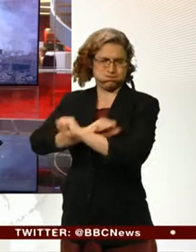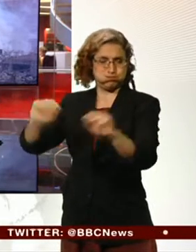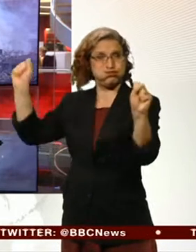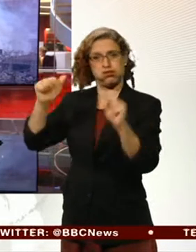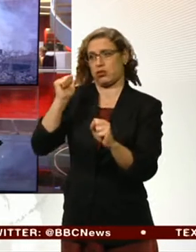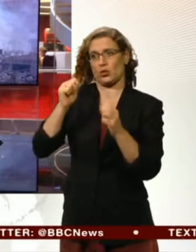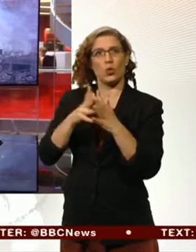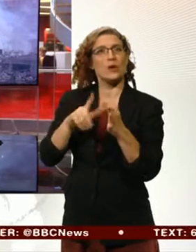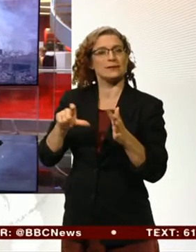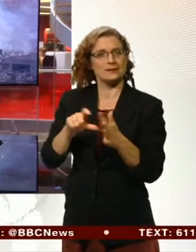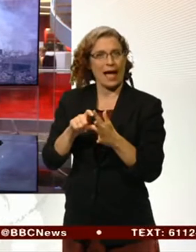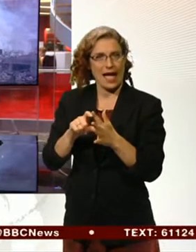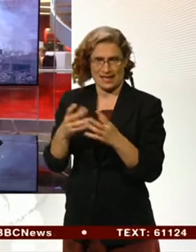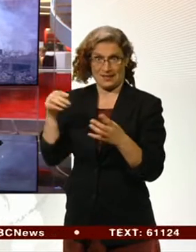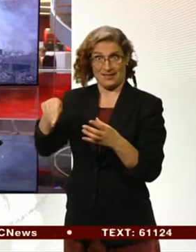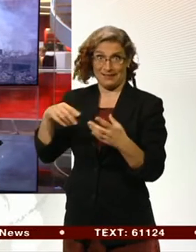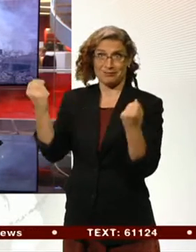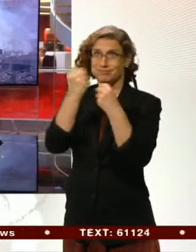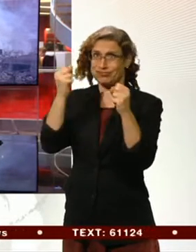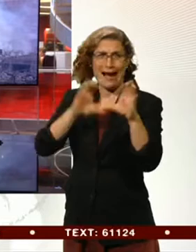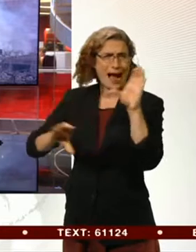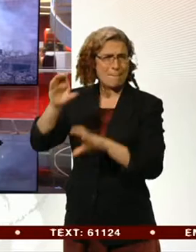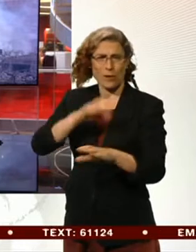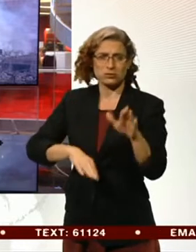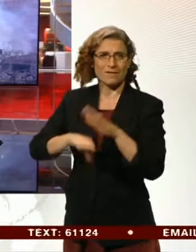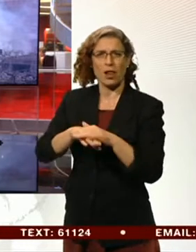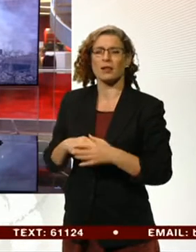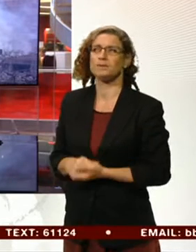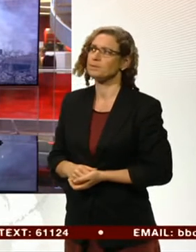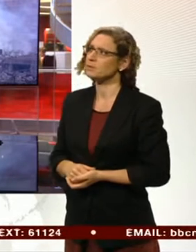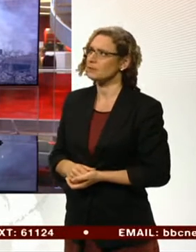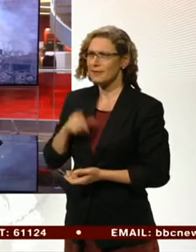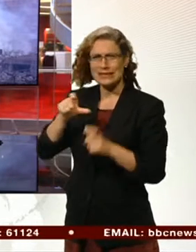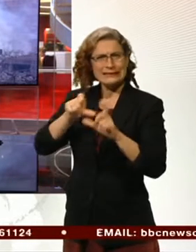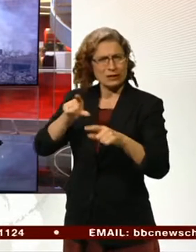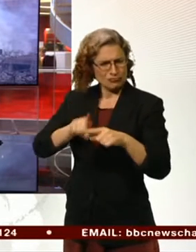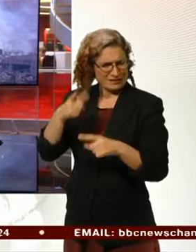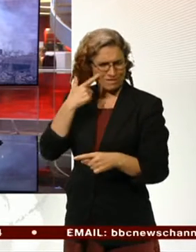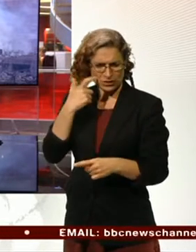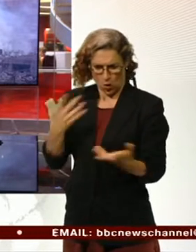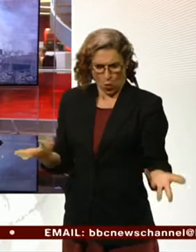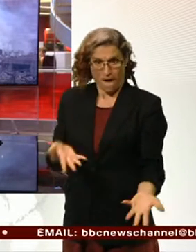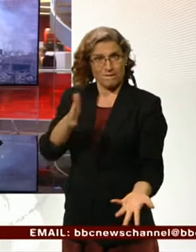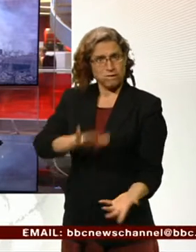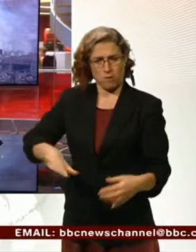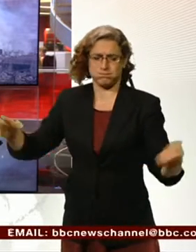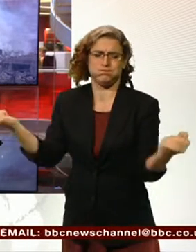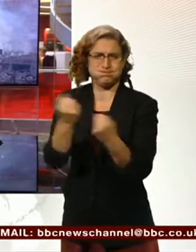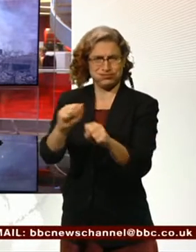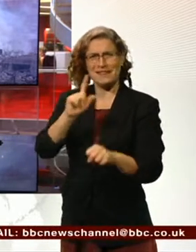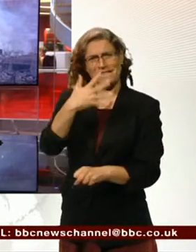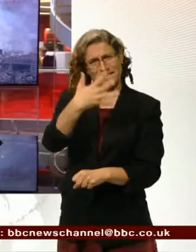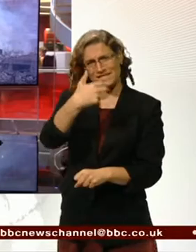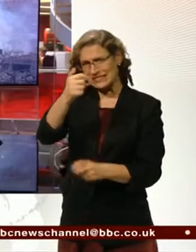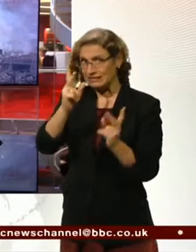materials on Wednesday. Investigators are still trying to determine the cause of the blasts, which killed at least 56 people, including 21